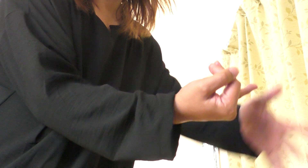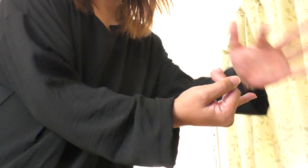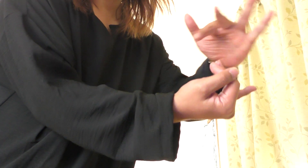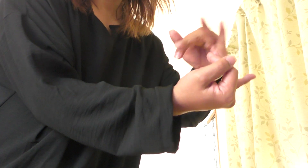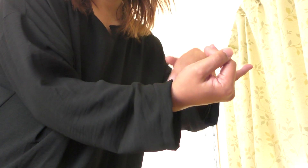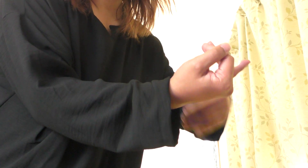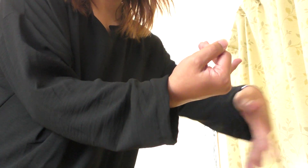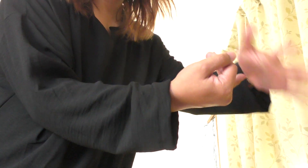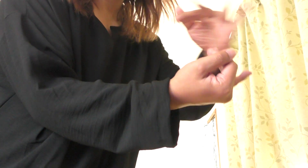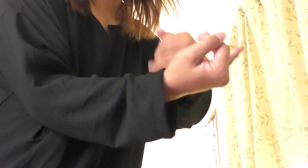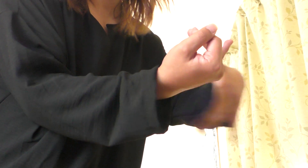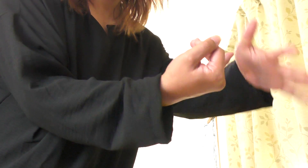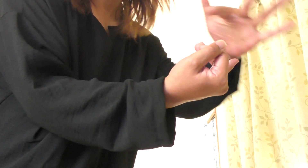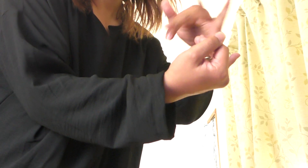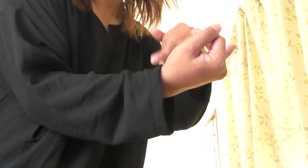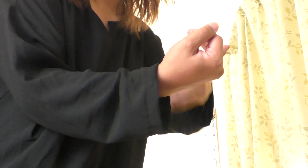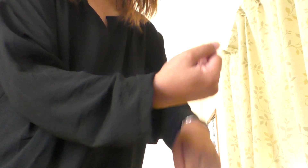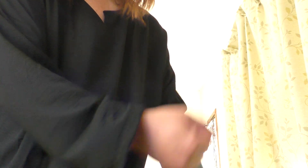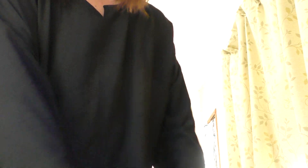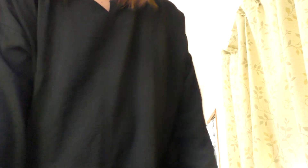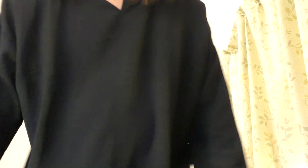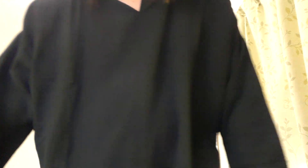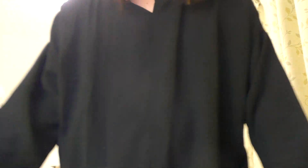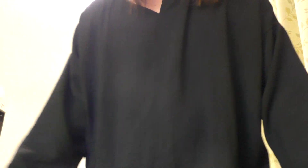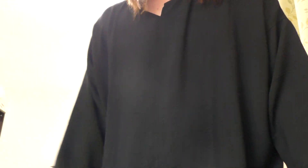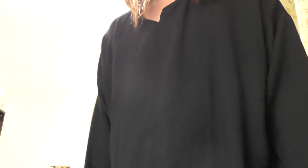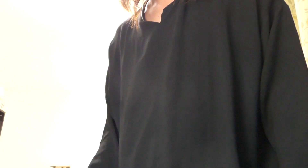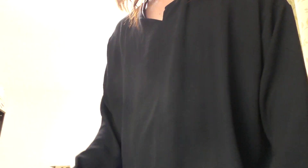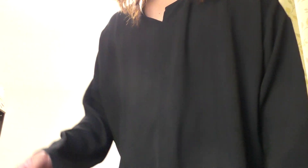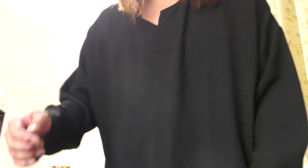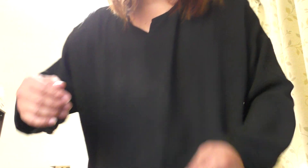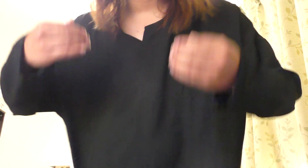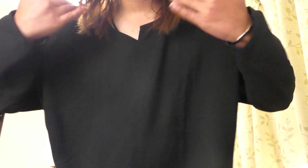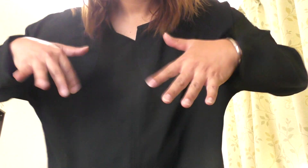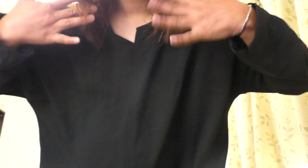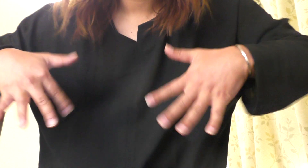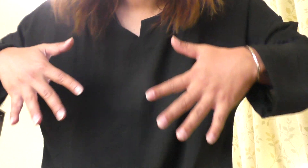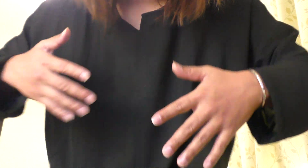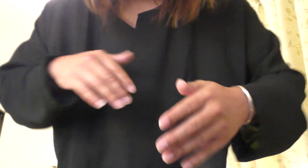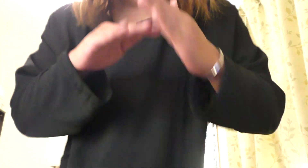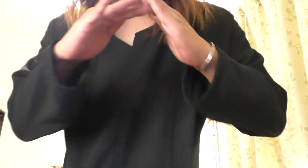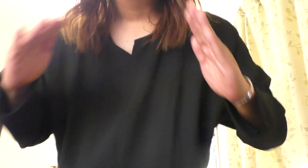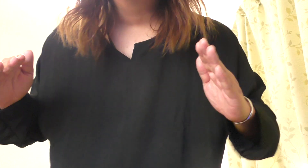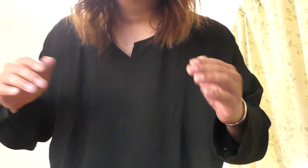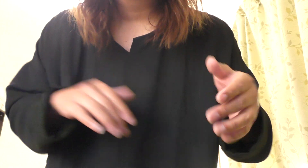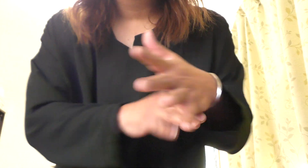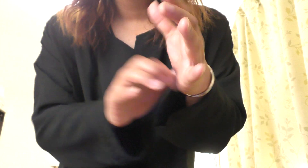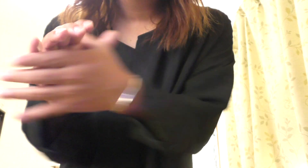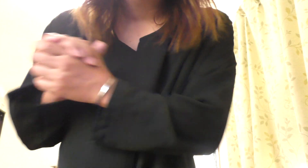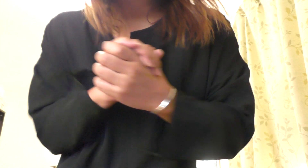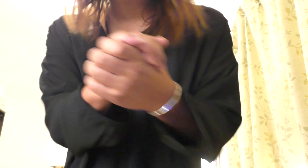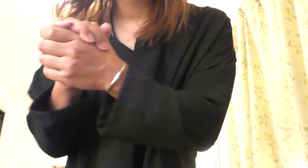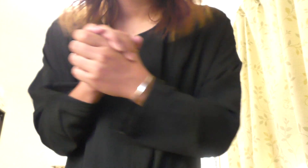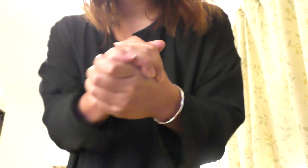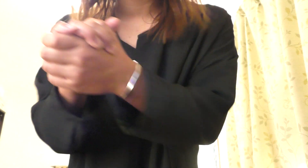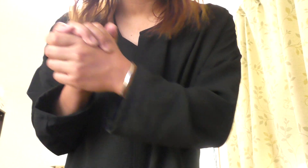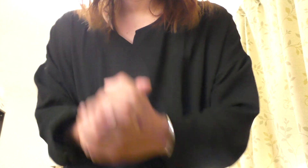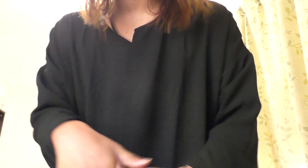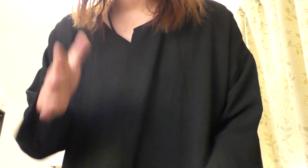someone special A crowded room and friends with tired eyes